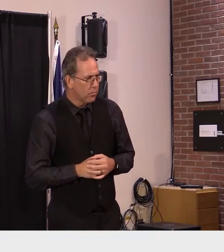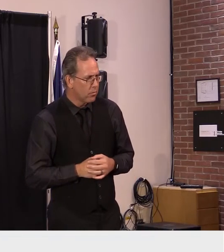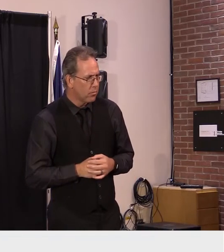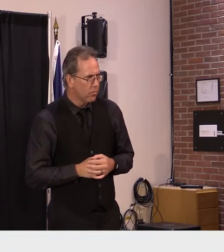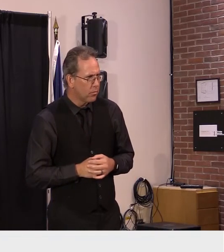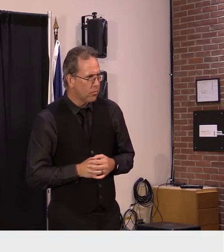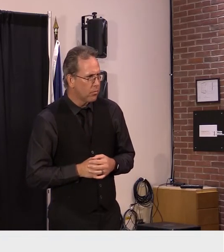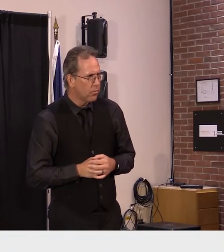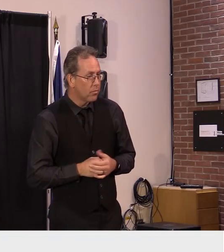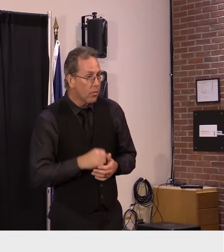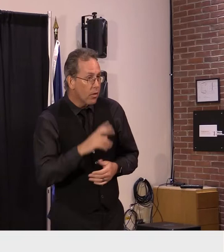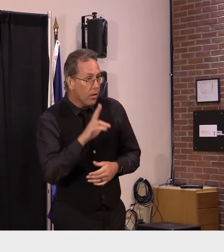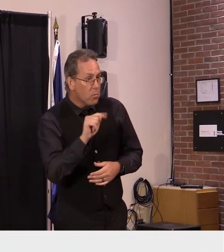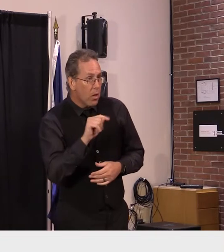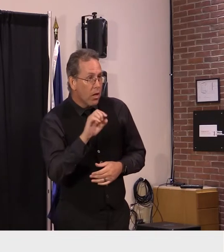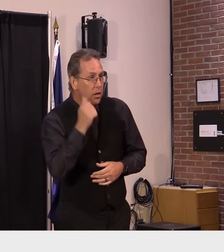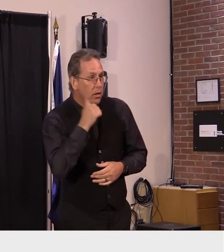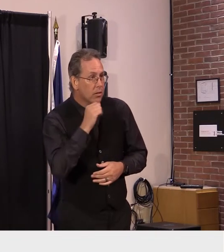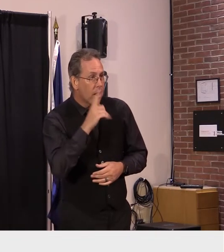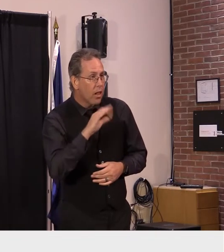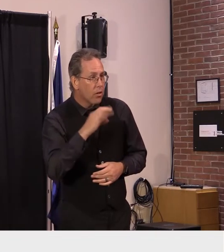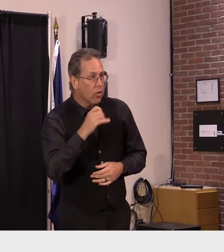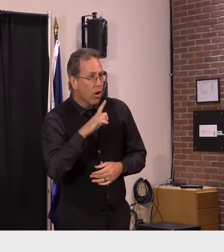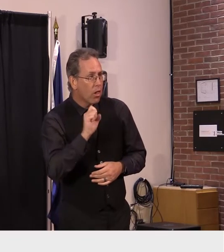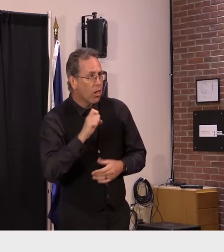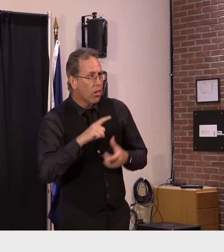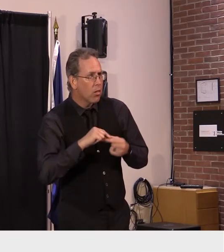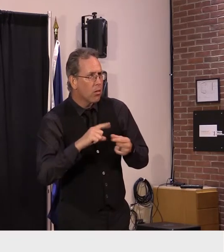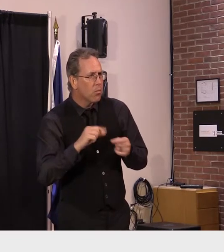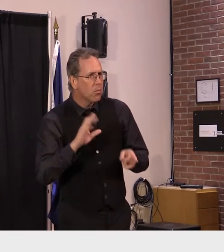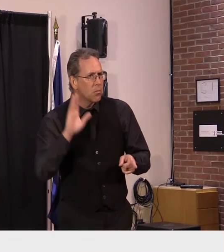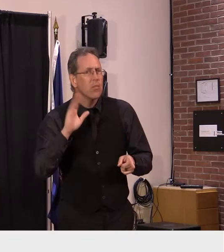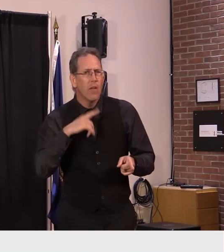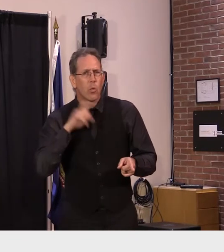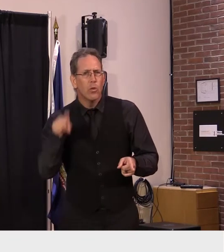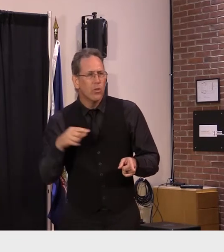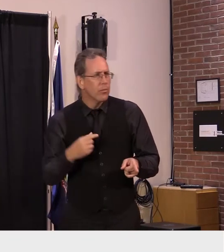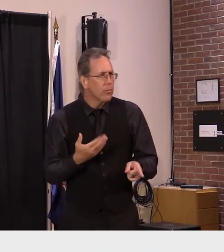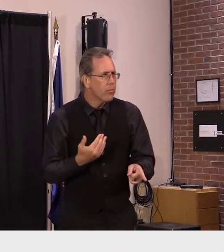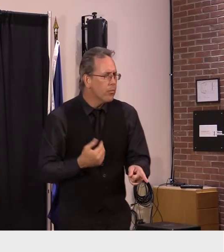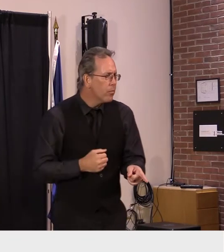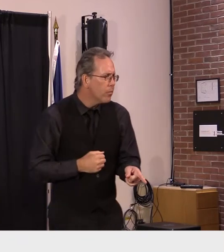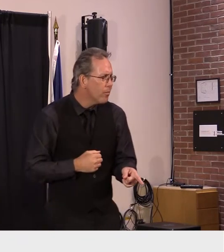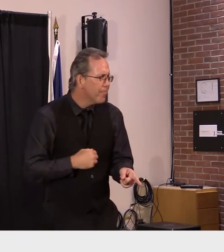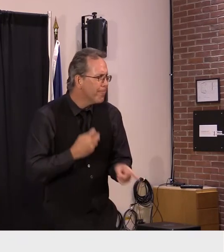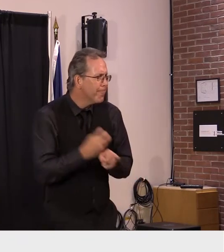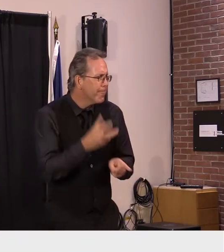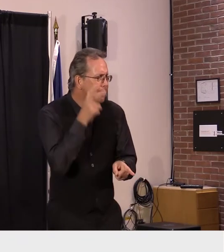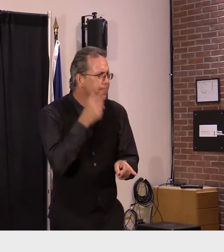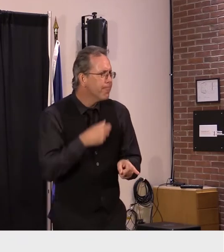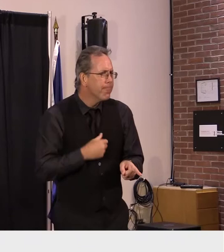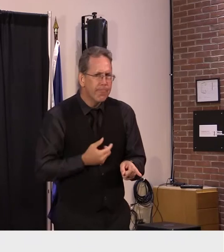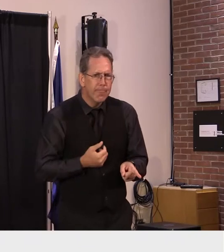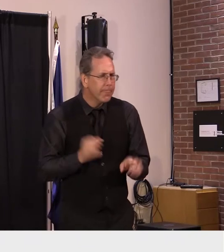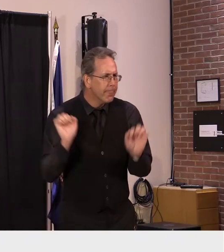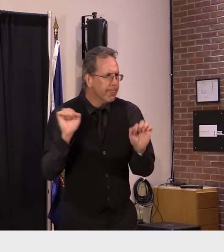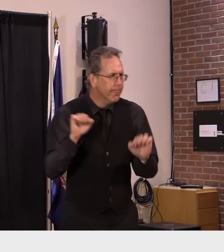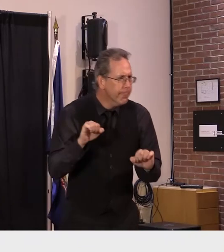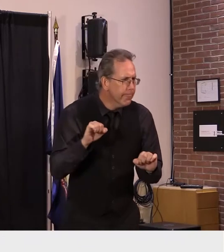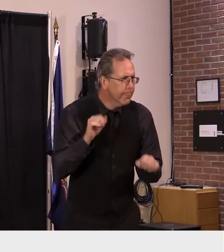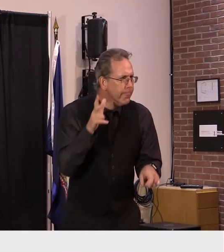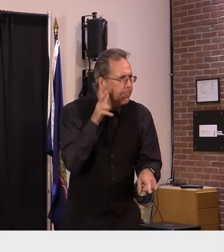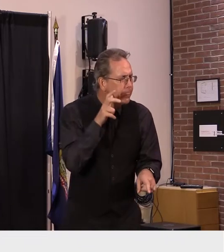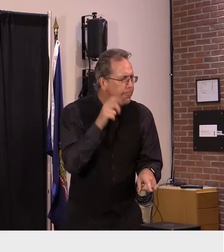uh governor what is the latest on the administration's plan mandatory vaccination of school